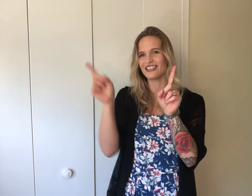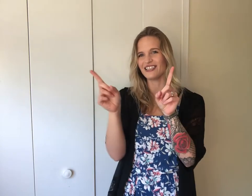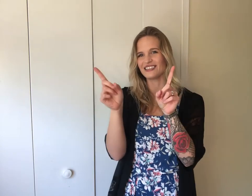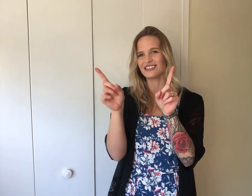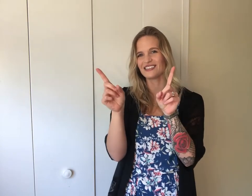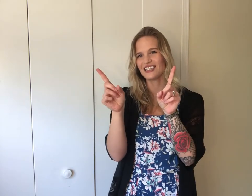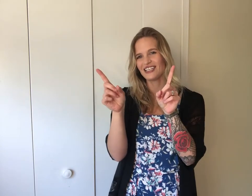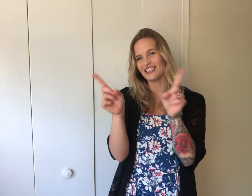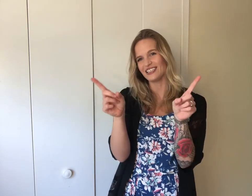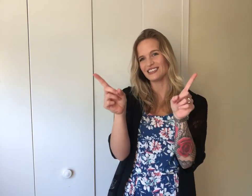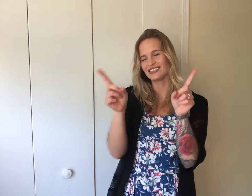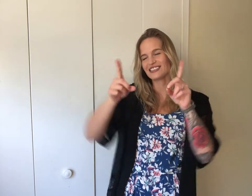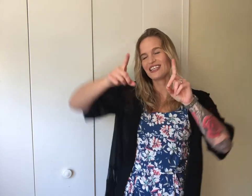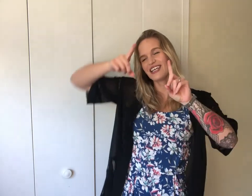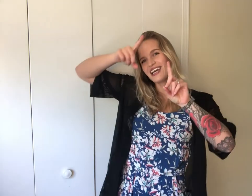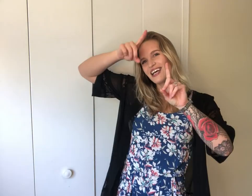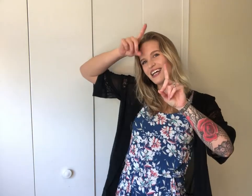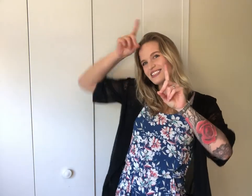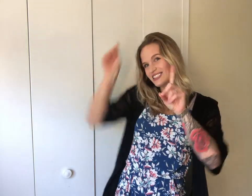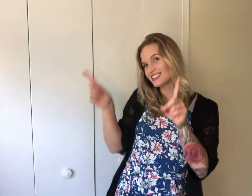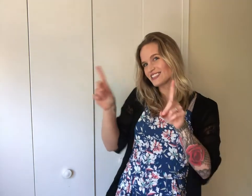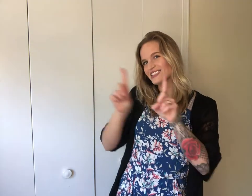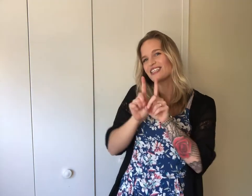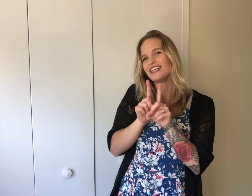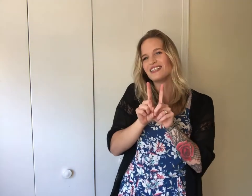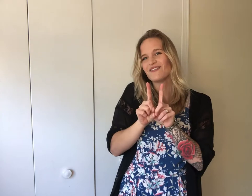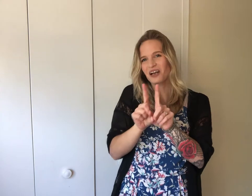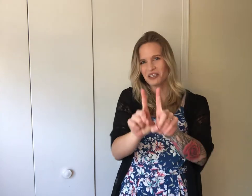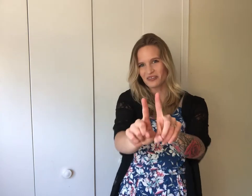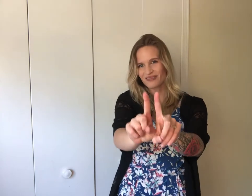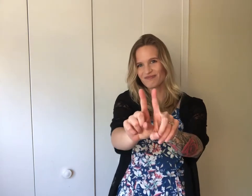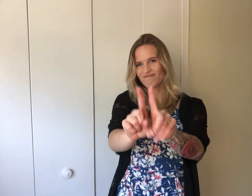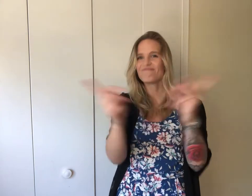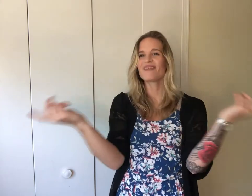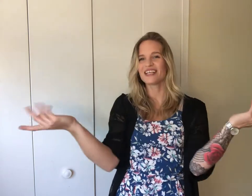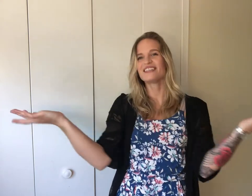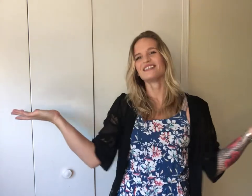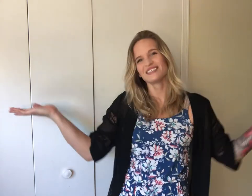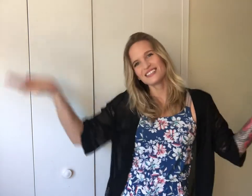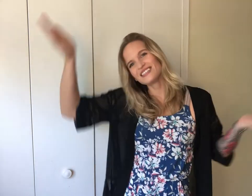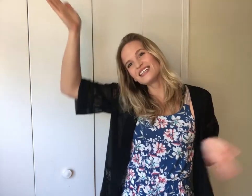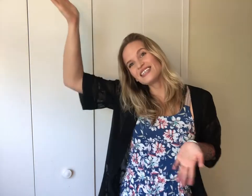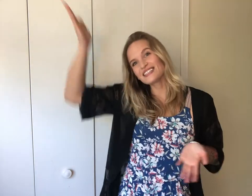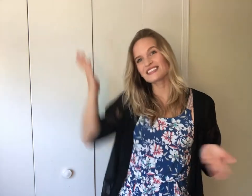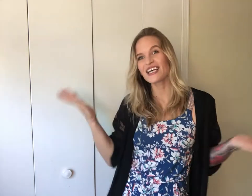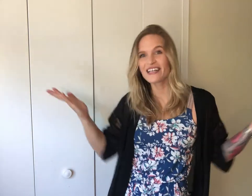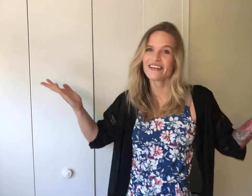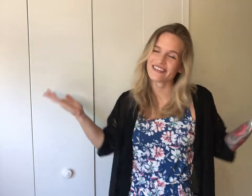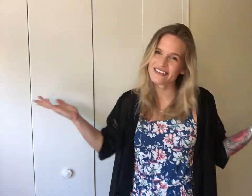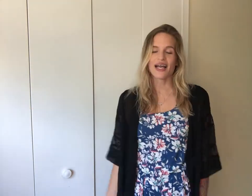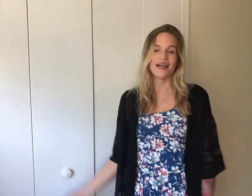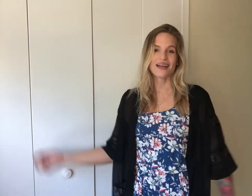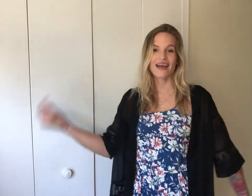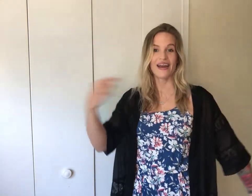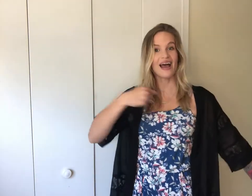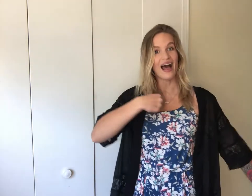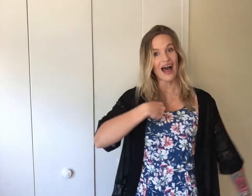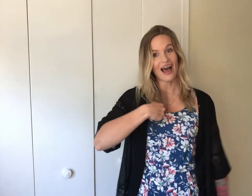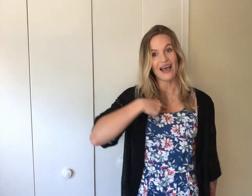then this is Jesus, and you're walking by his side. And again, I